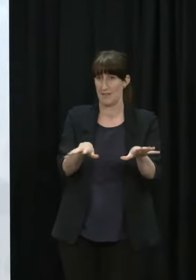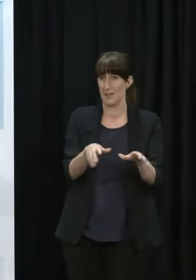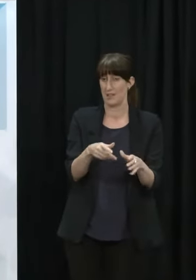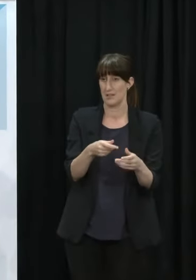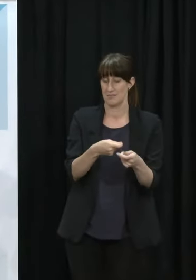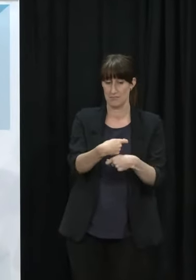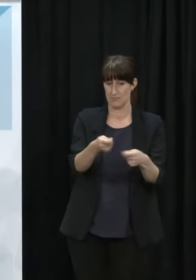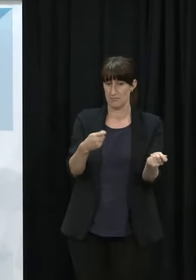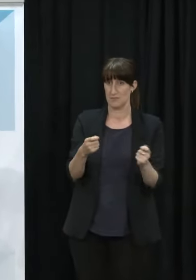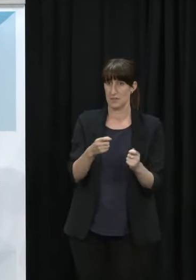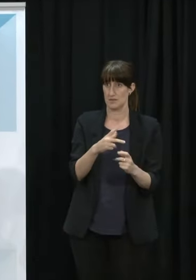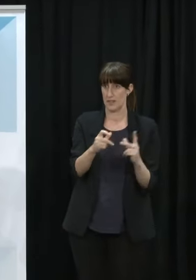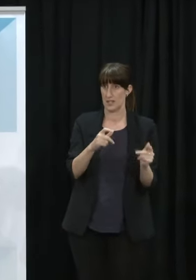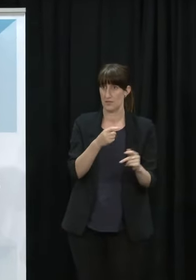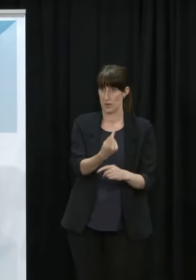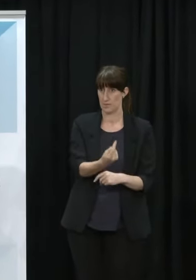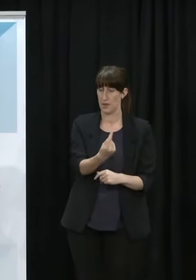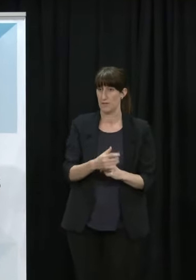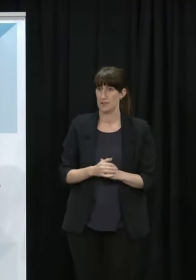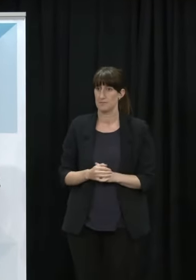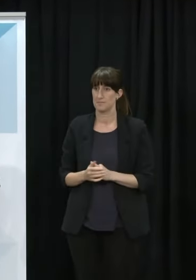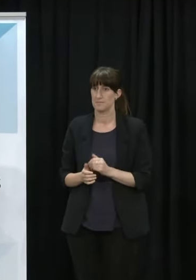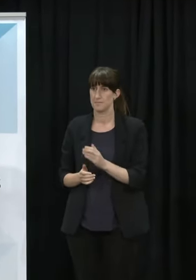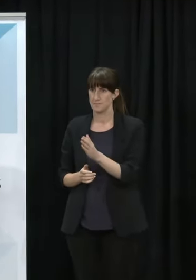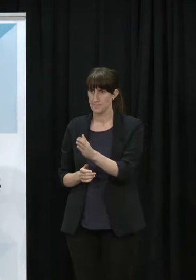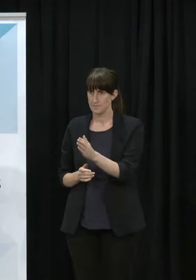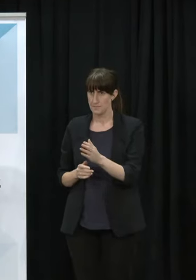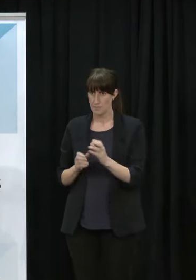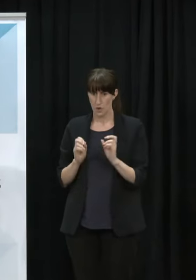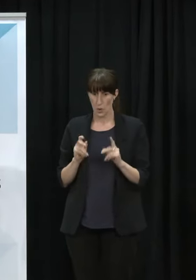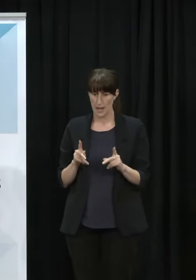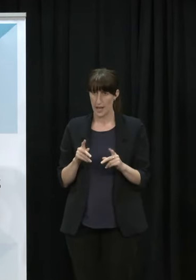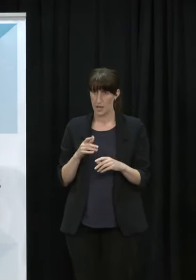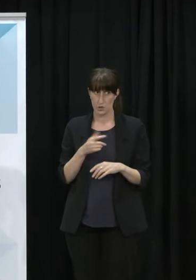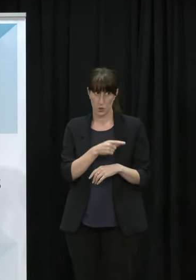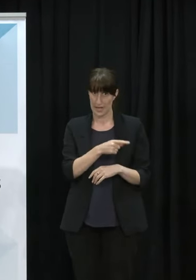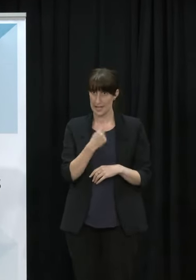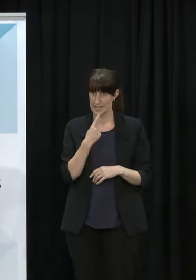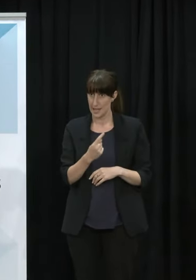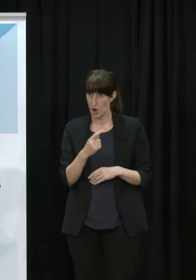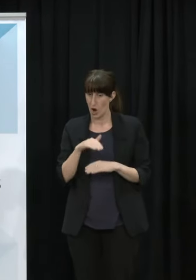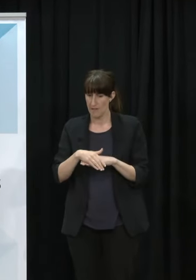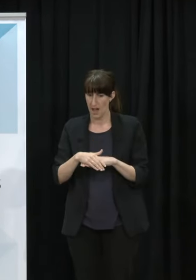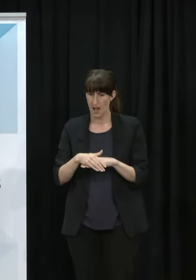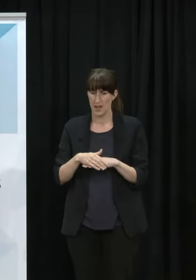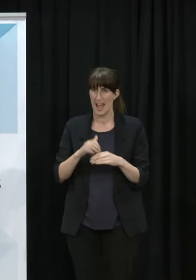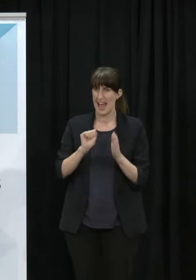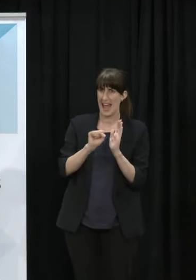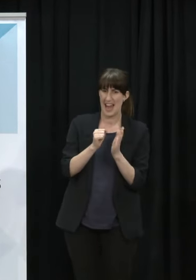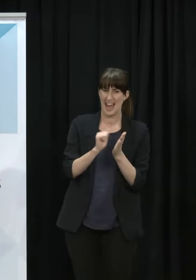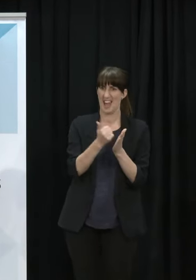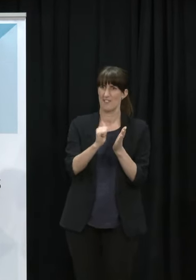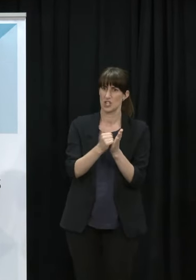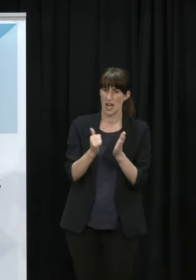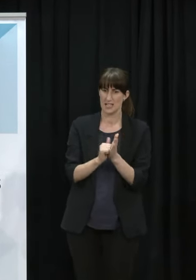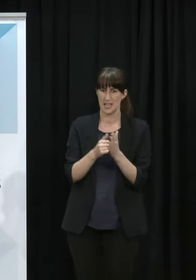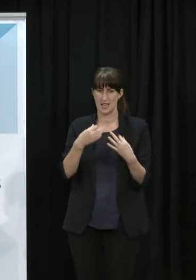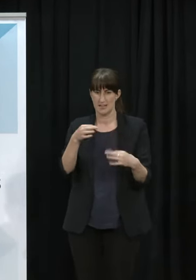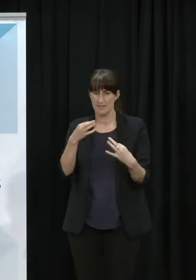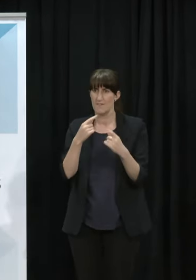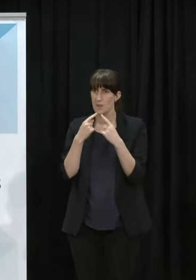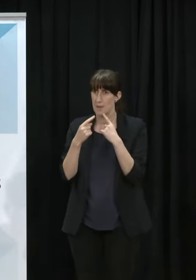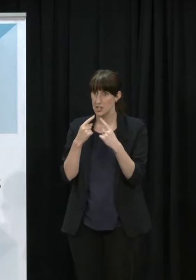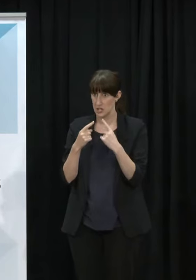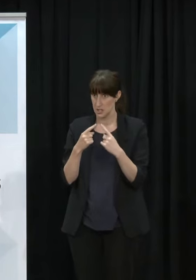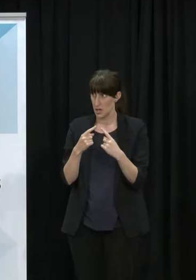is there money that is being ring-fenced for those resources that was just mentioned you know specific ad campaigns and stuff like that for Māori there will